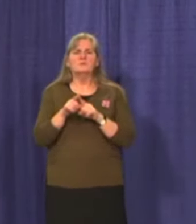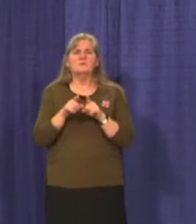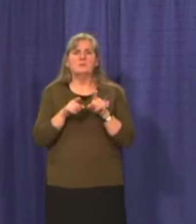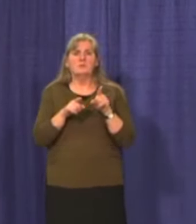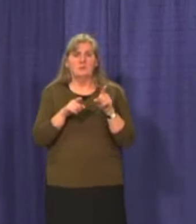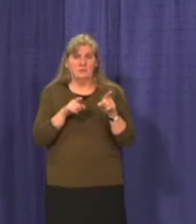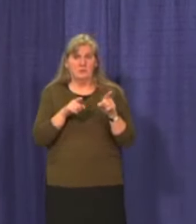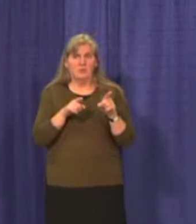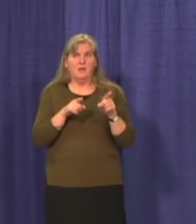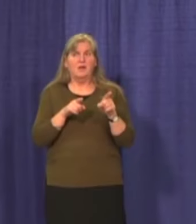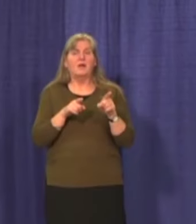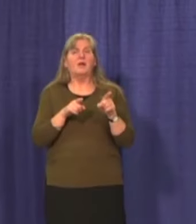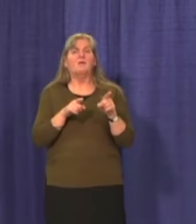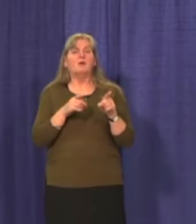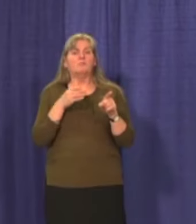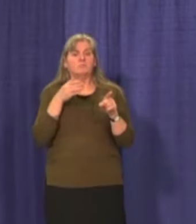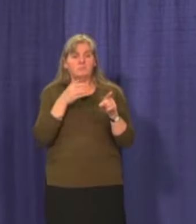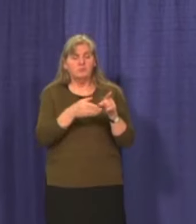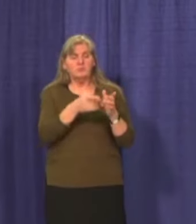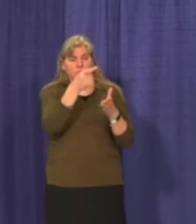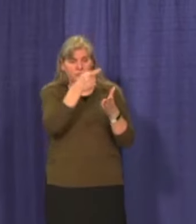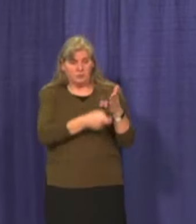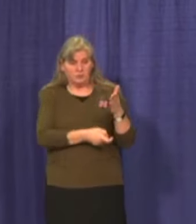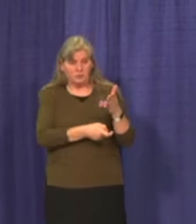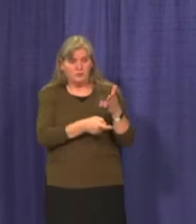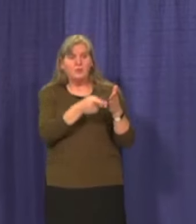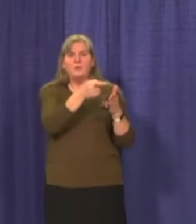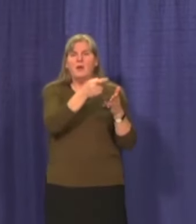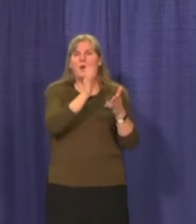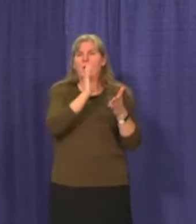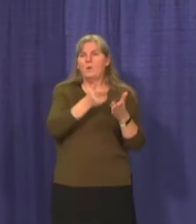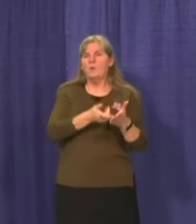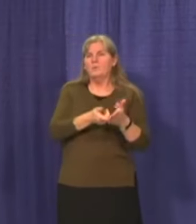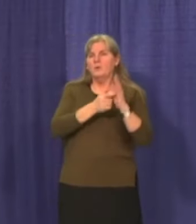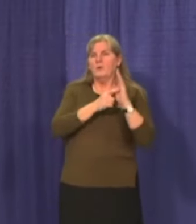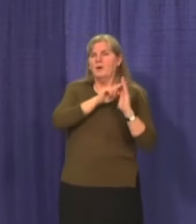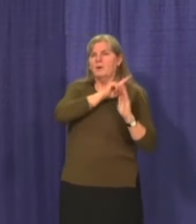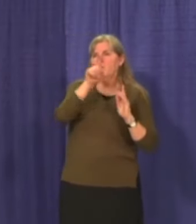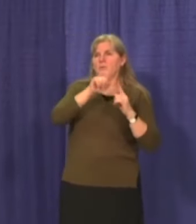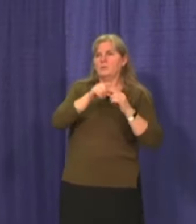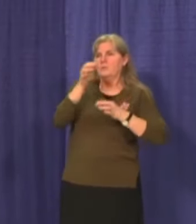served, they will be required to attend court.